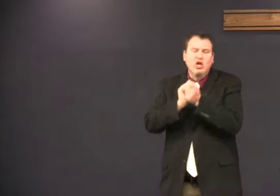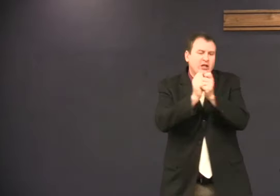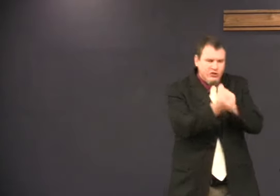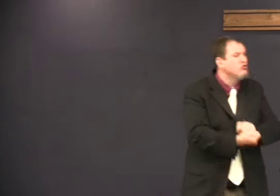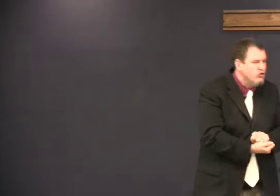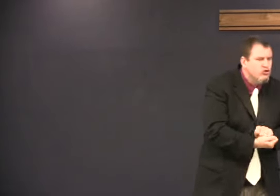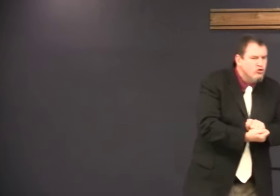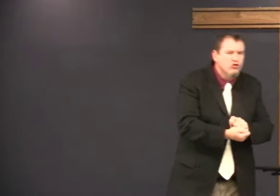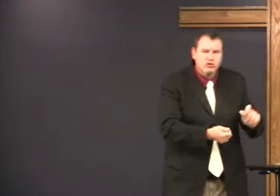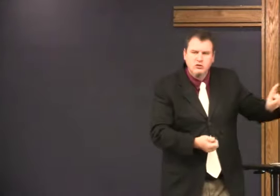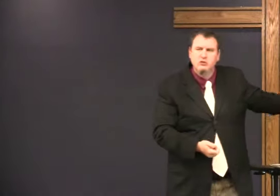and change